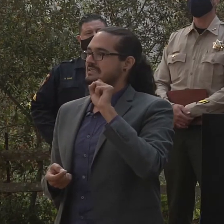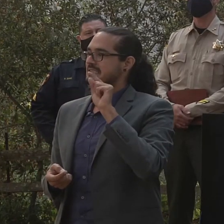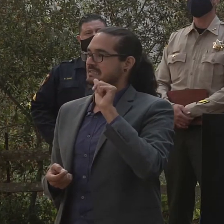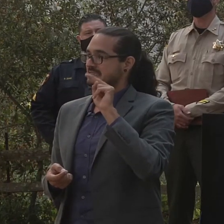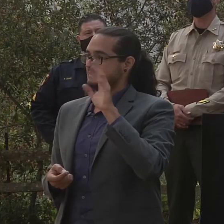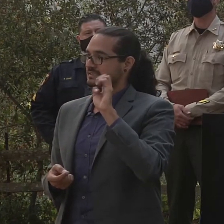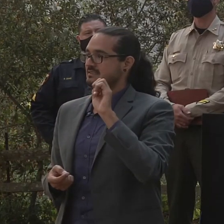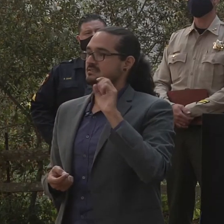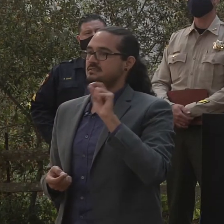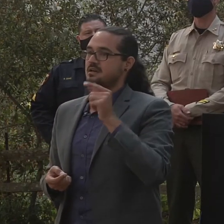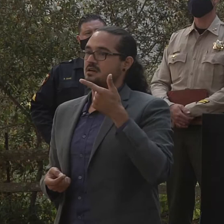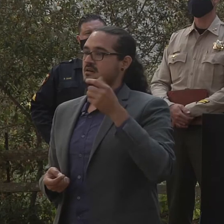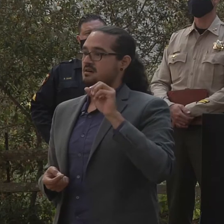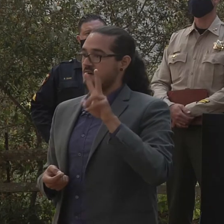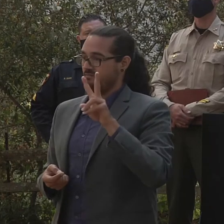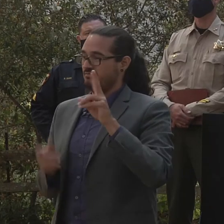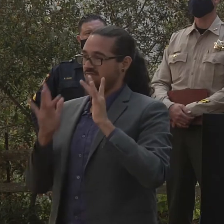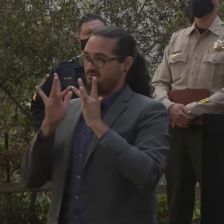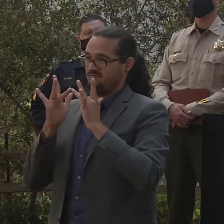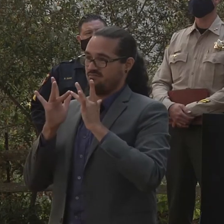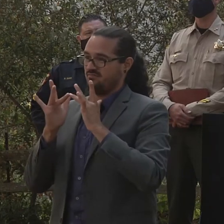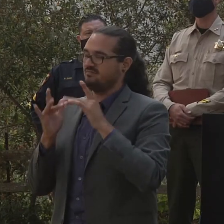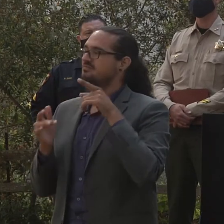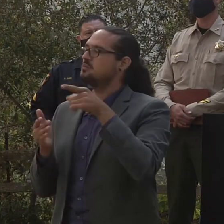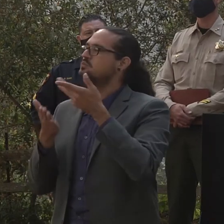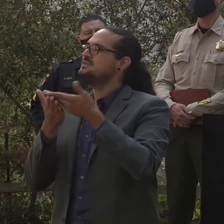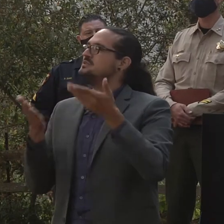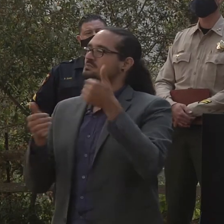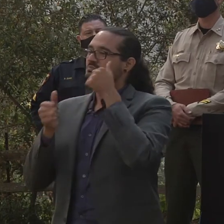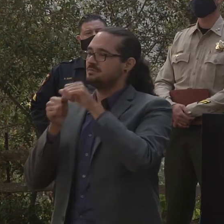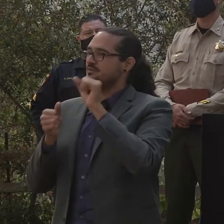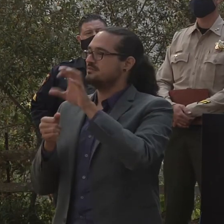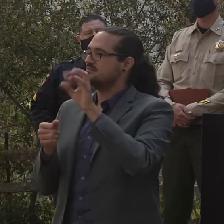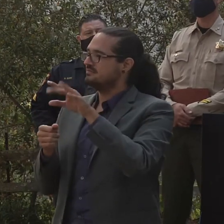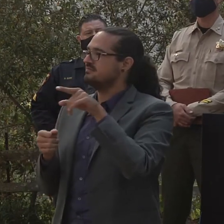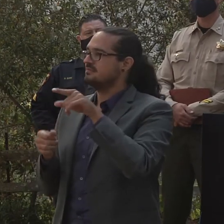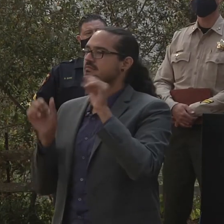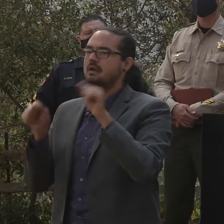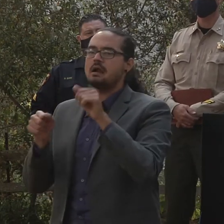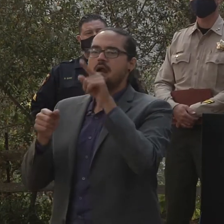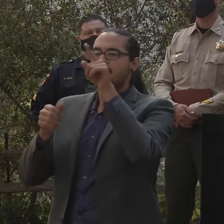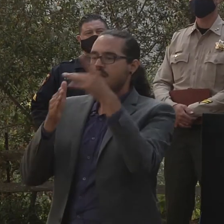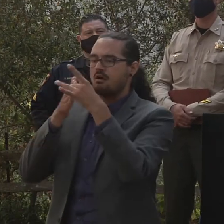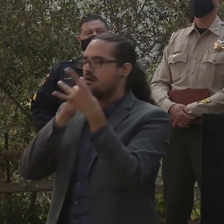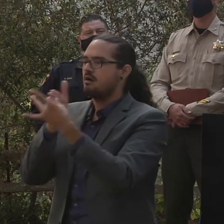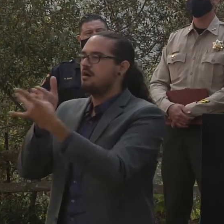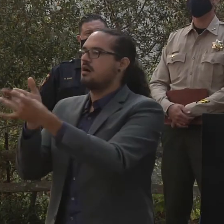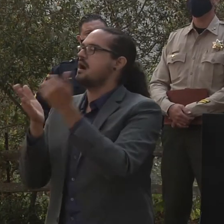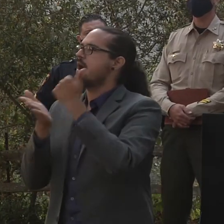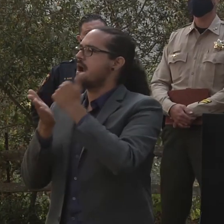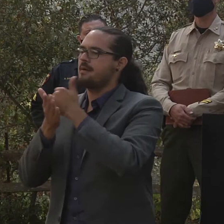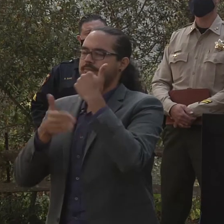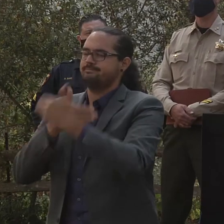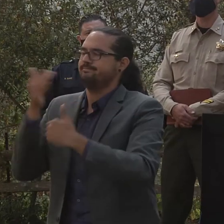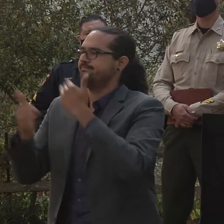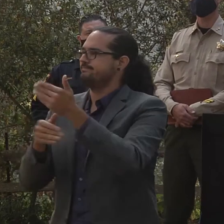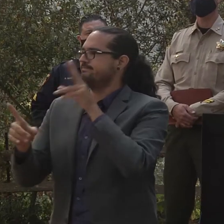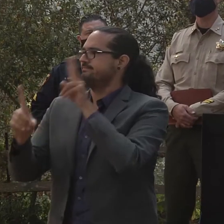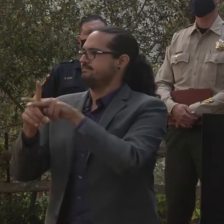These are resources that will help them get started in that recovery process. Also they can download the FEMA app.